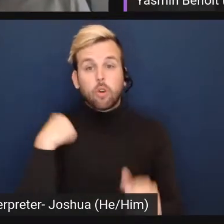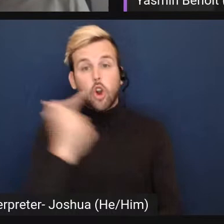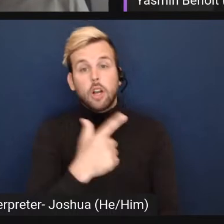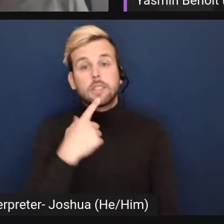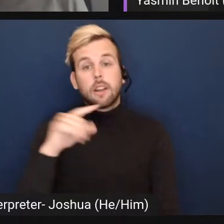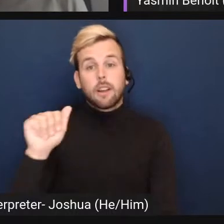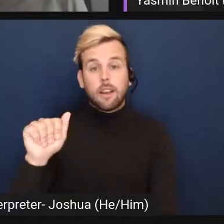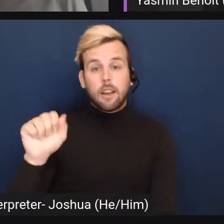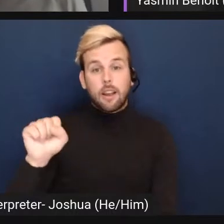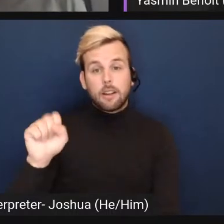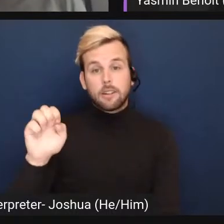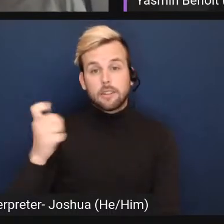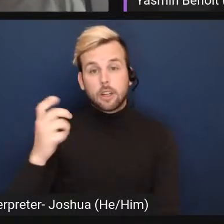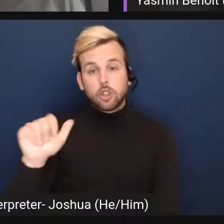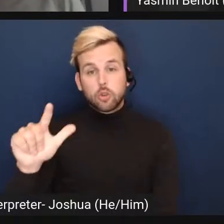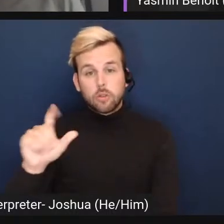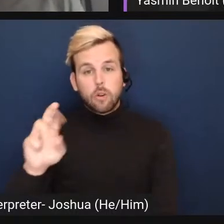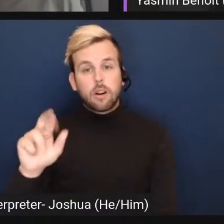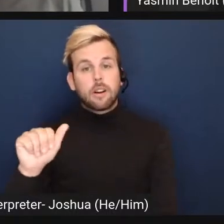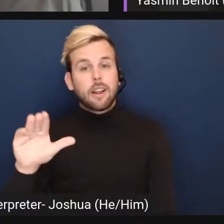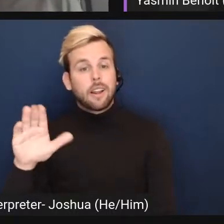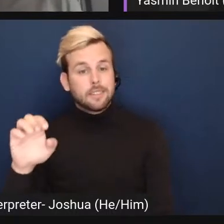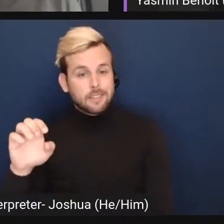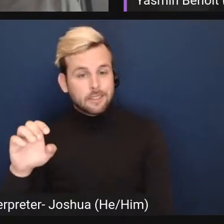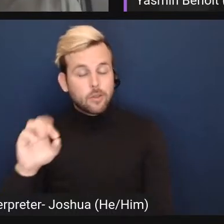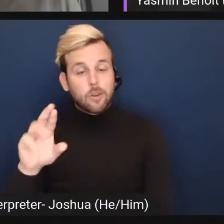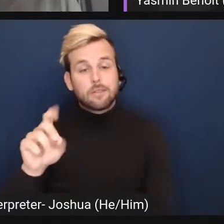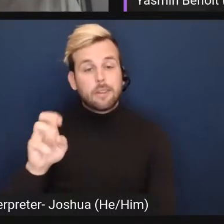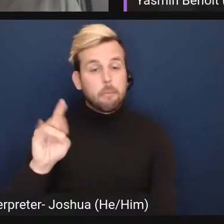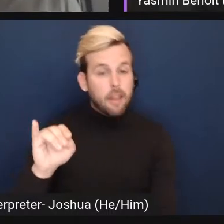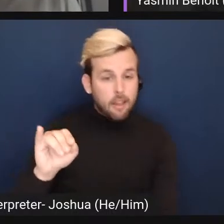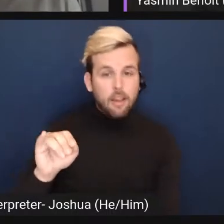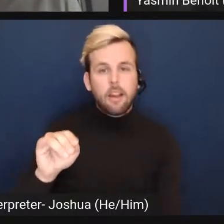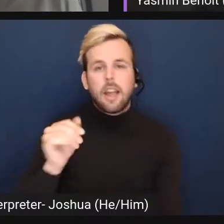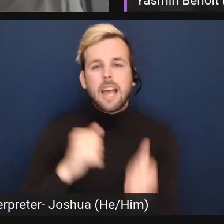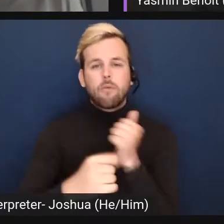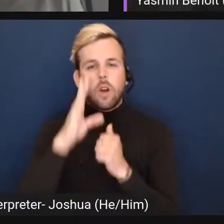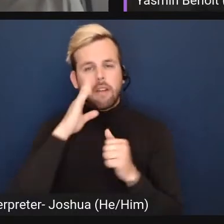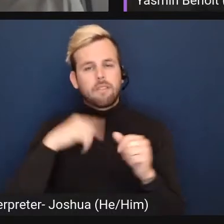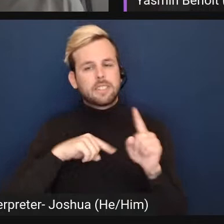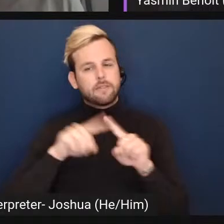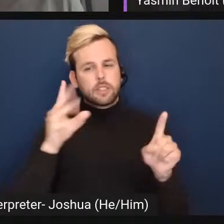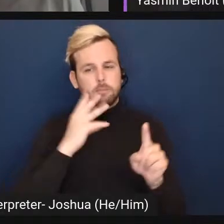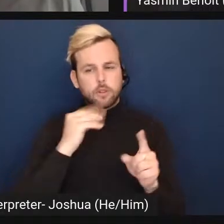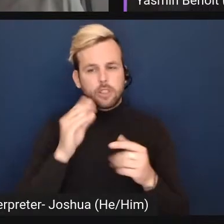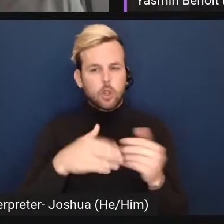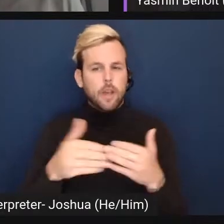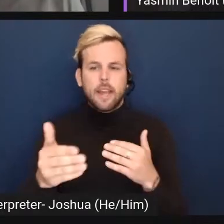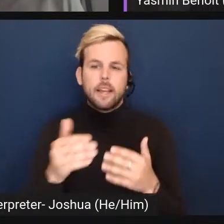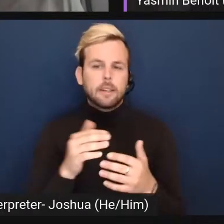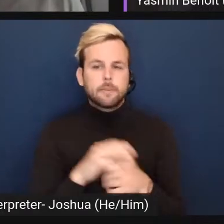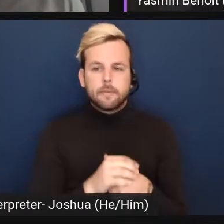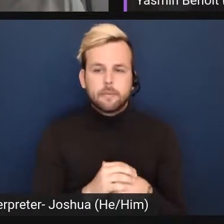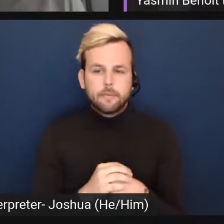asexual or if you're saying ace back or demisexual whatever everyone's is going to be different either way i think